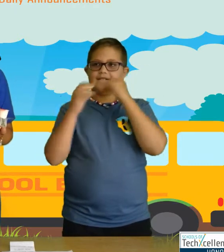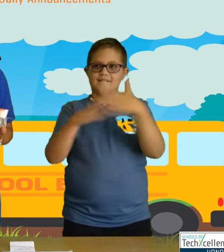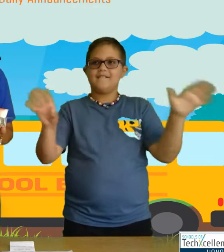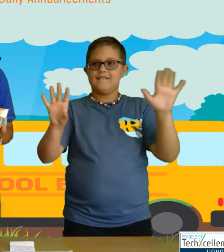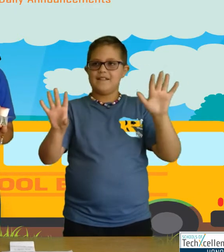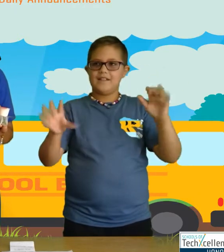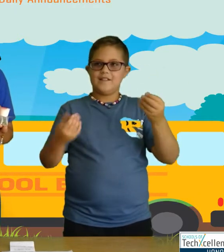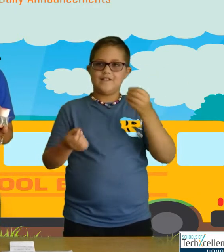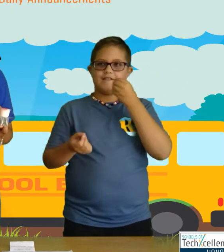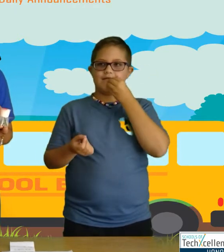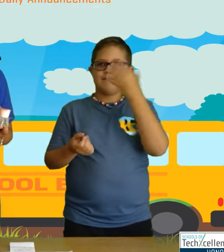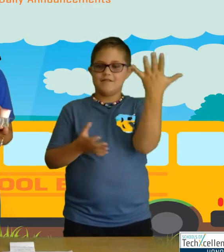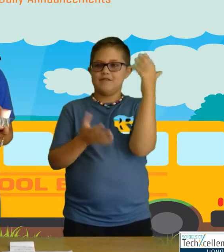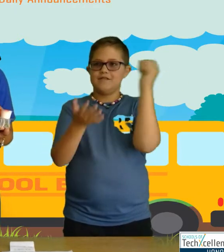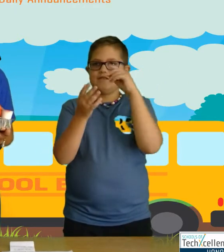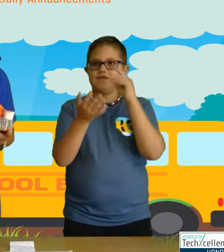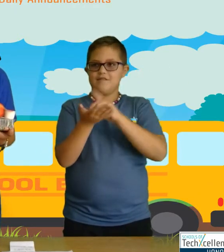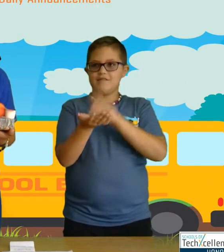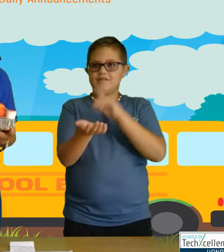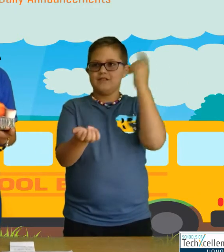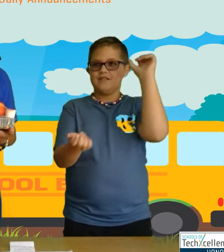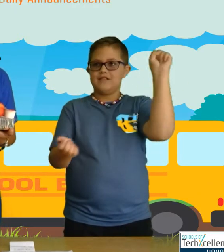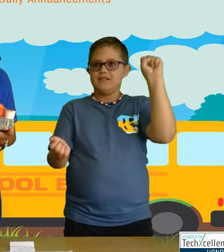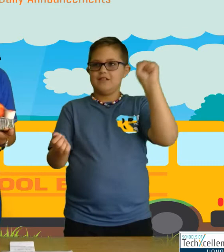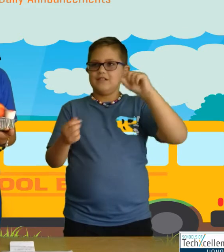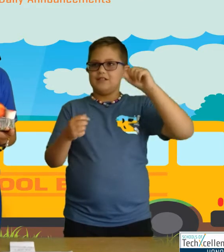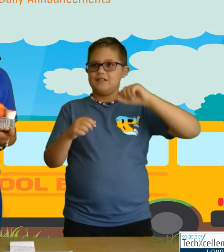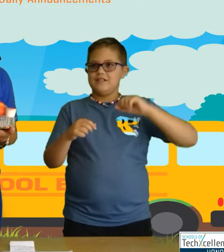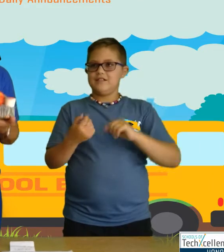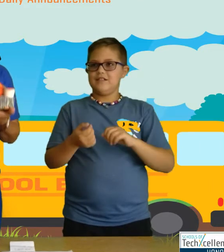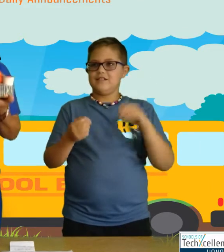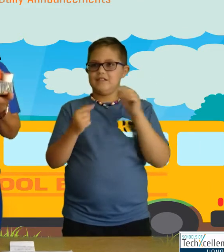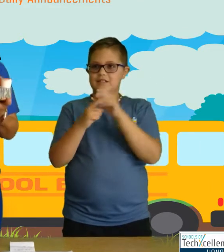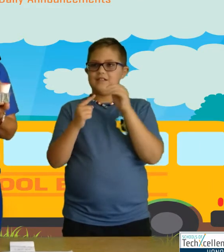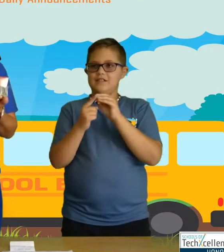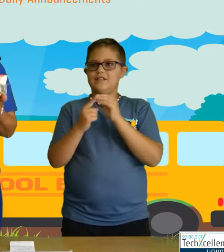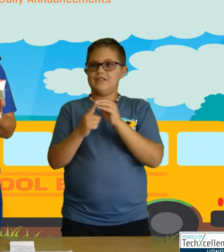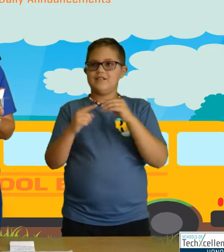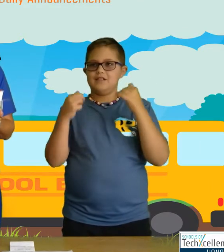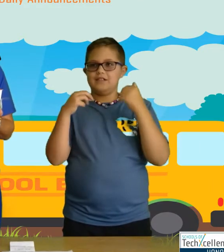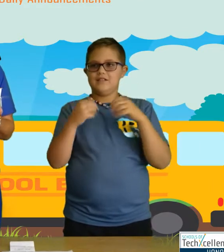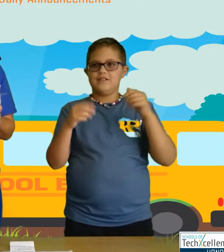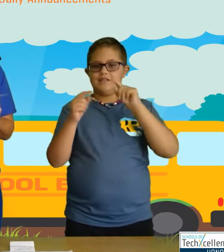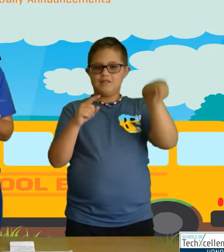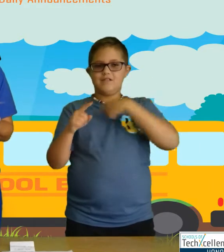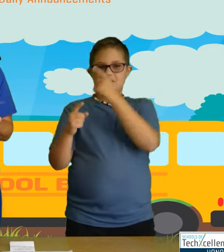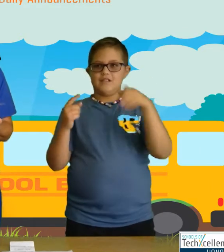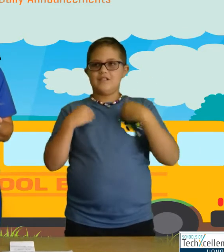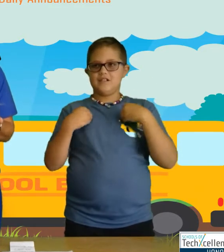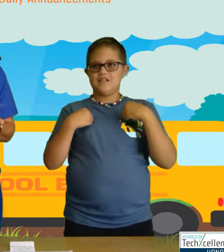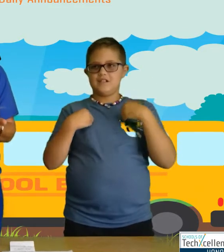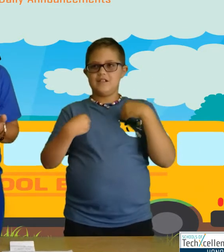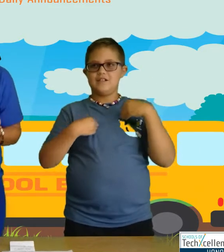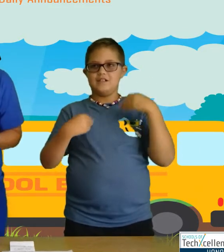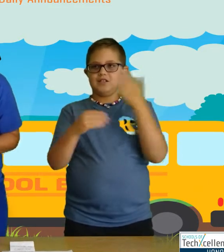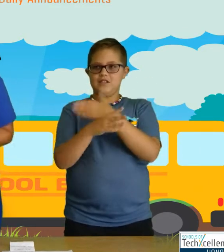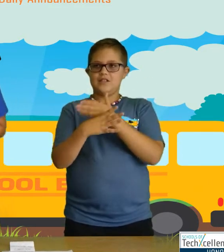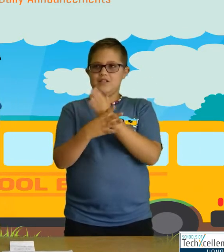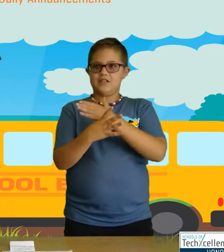Dr. Sal is here with a reminder. We have share trays. When you get your